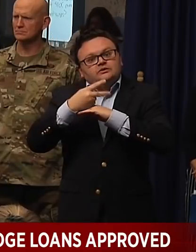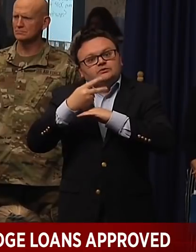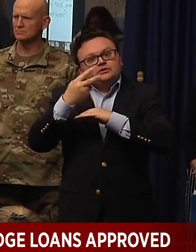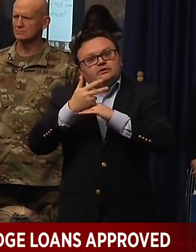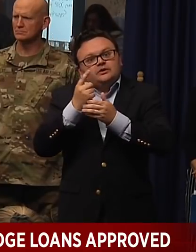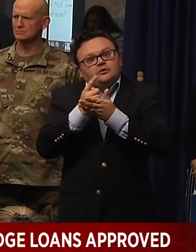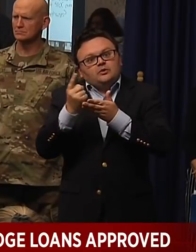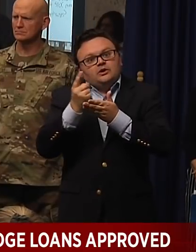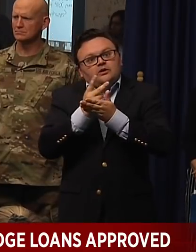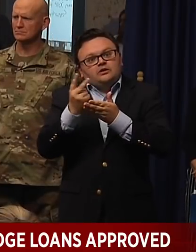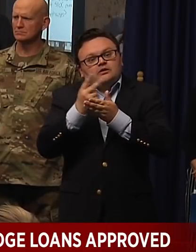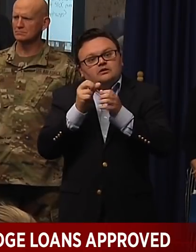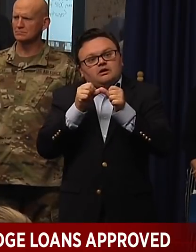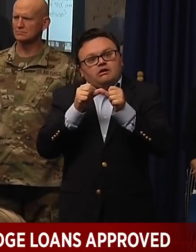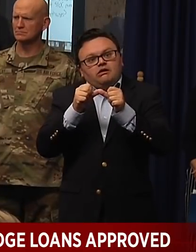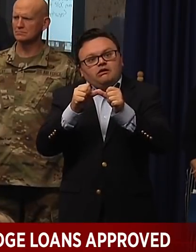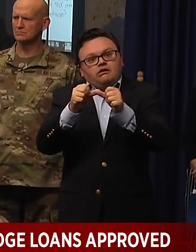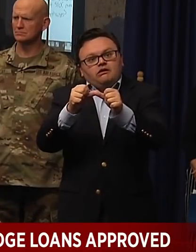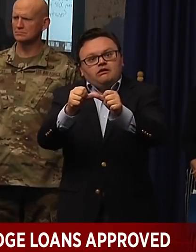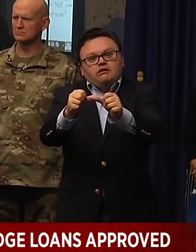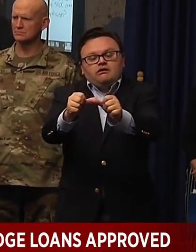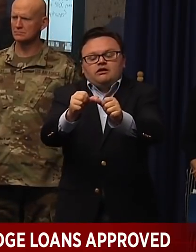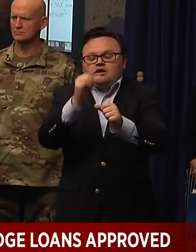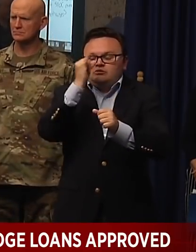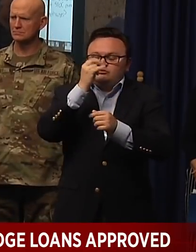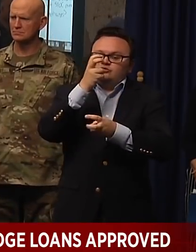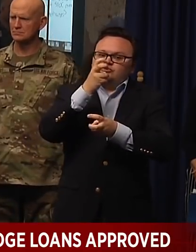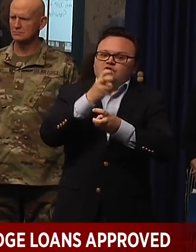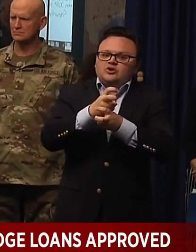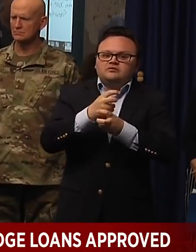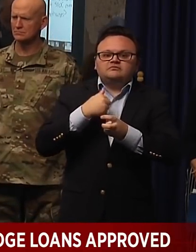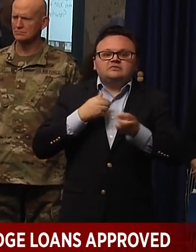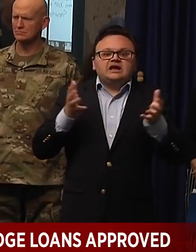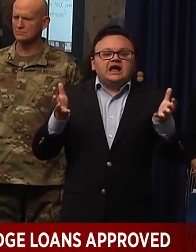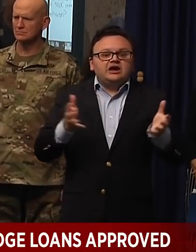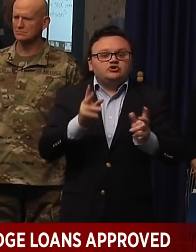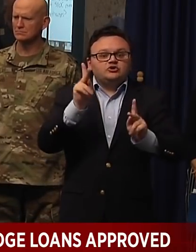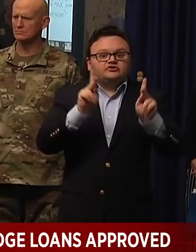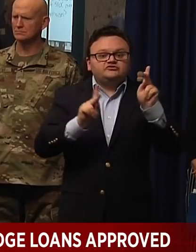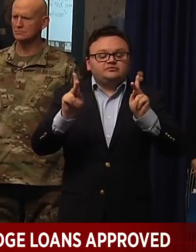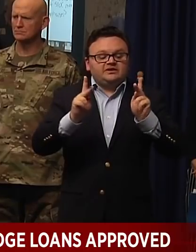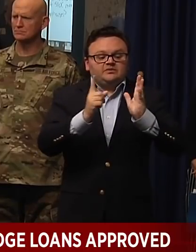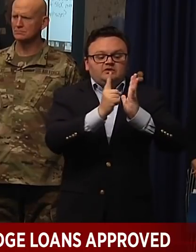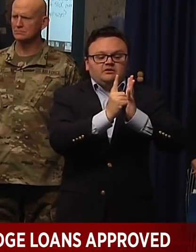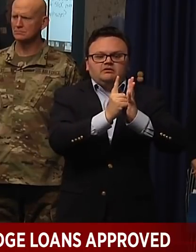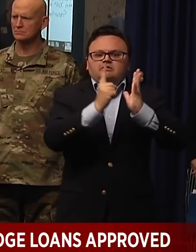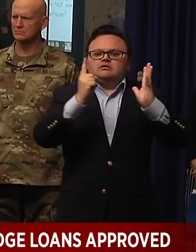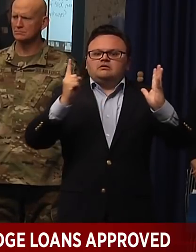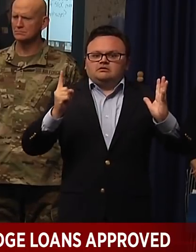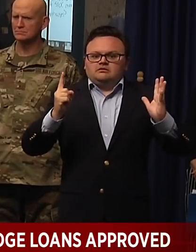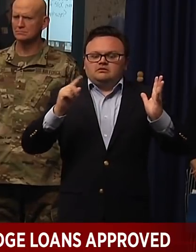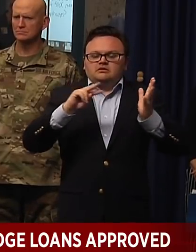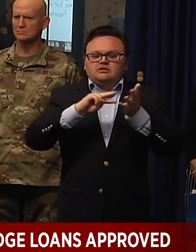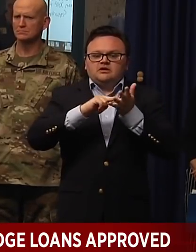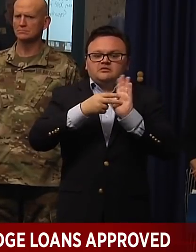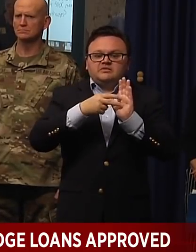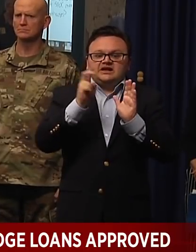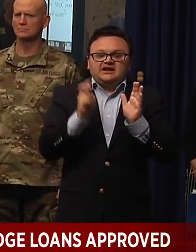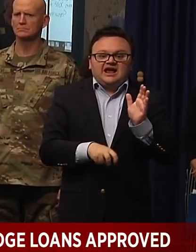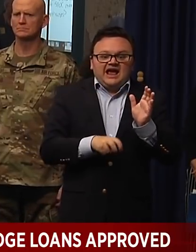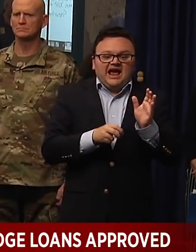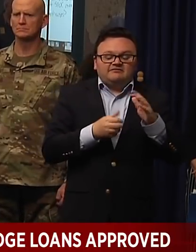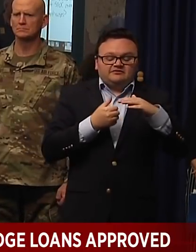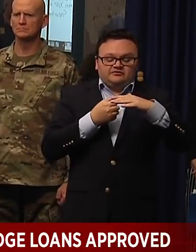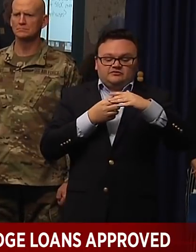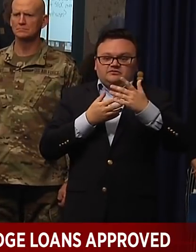why I've tried to say that, you you need to practice the social distancing, but you don't have to necessarily just shut in 24 hours a